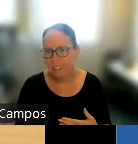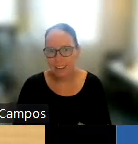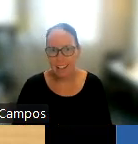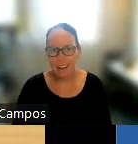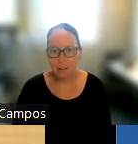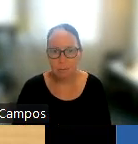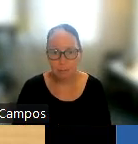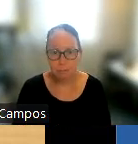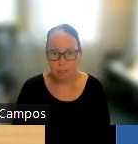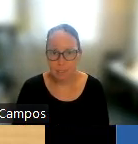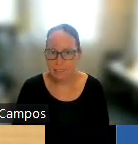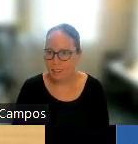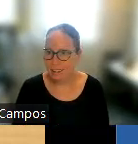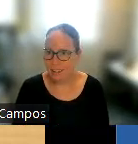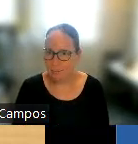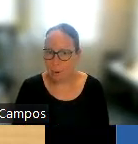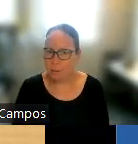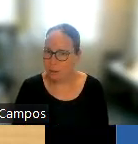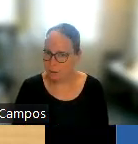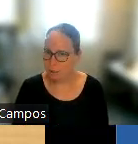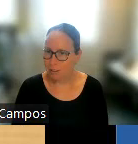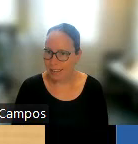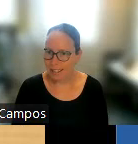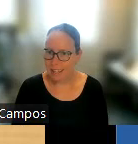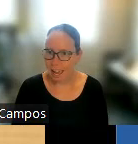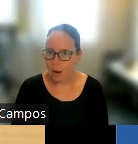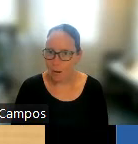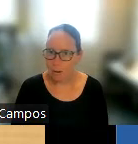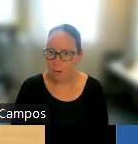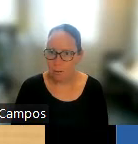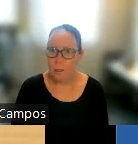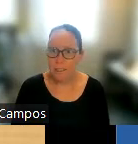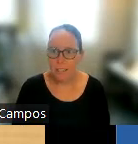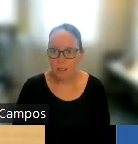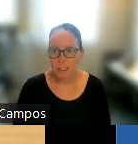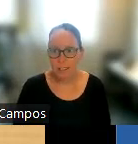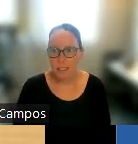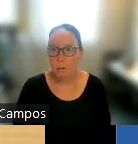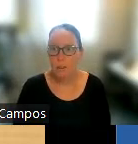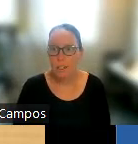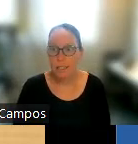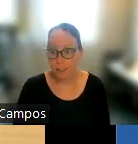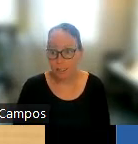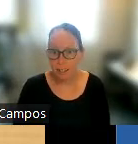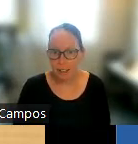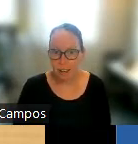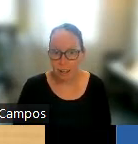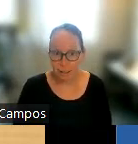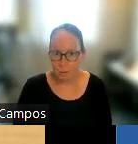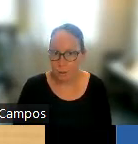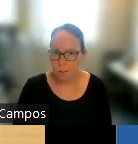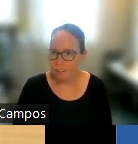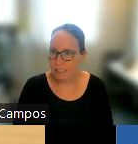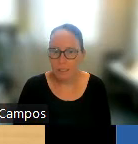on. Um, this is most closely related to how we teach kids language here. Um,